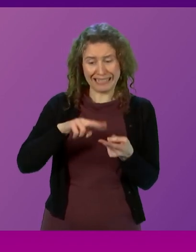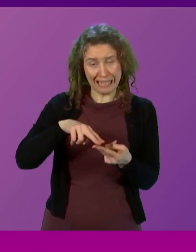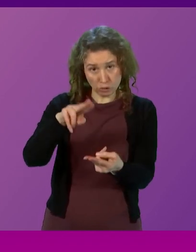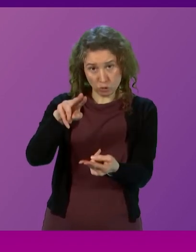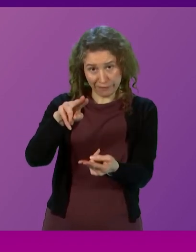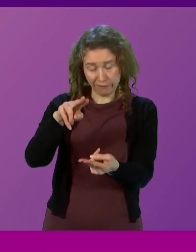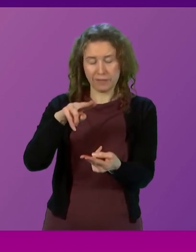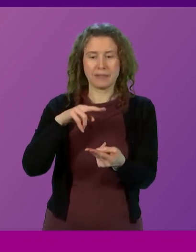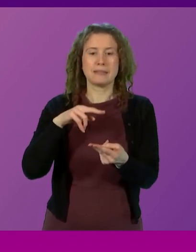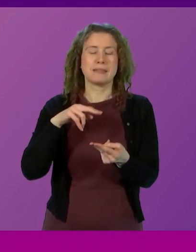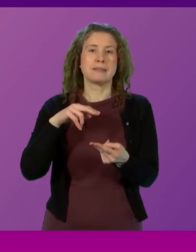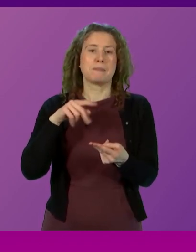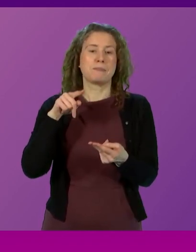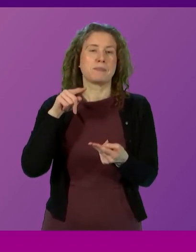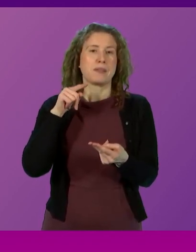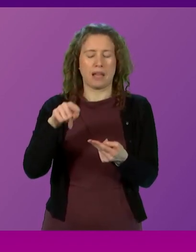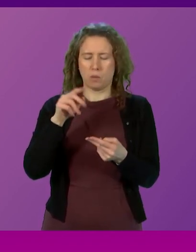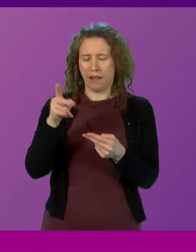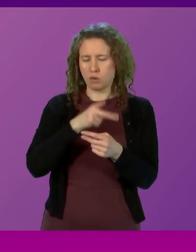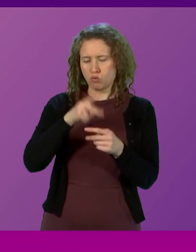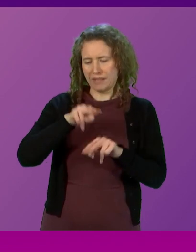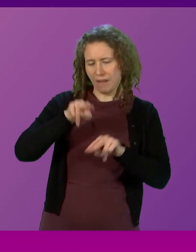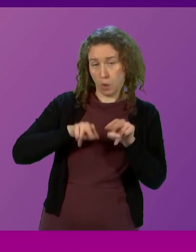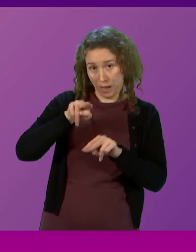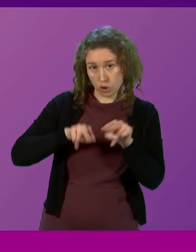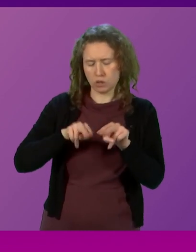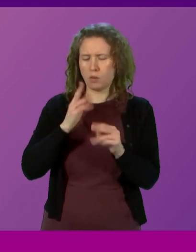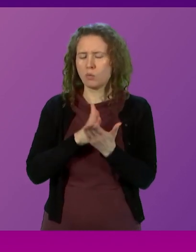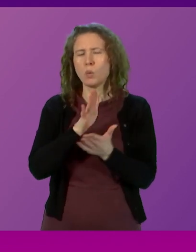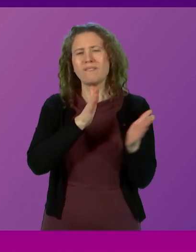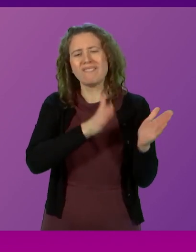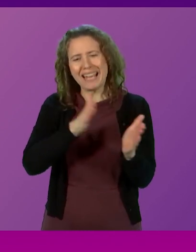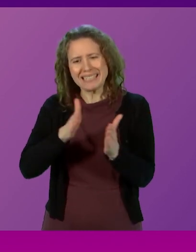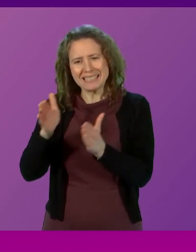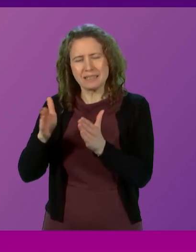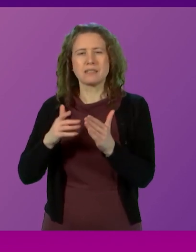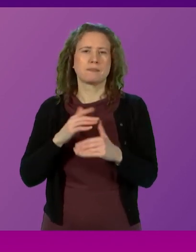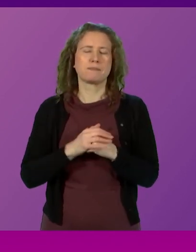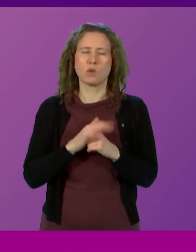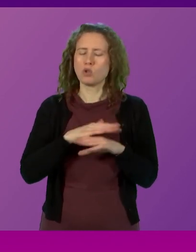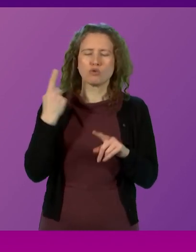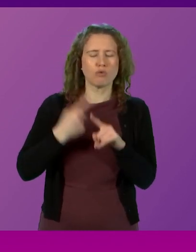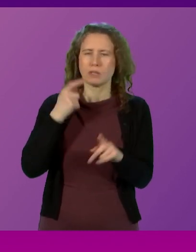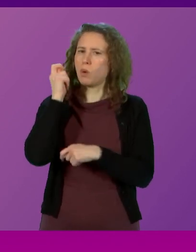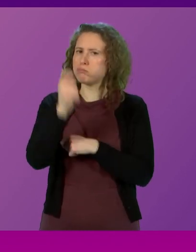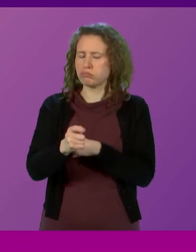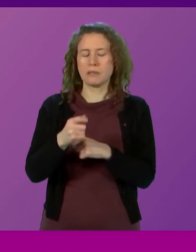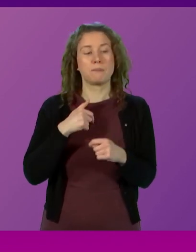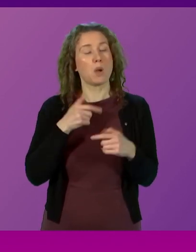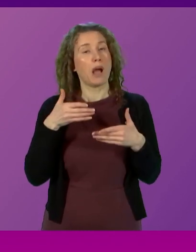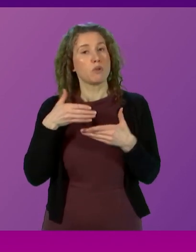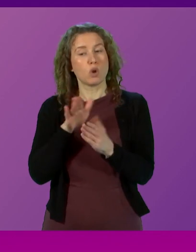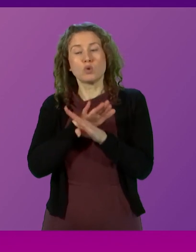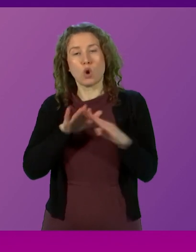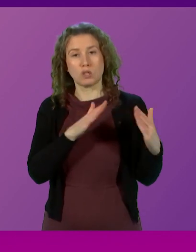significantly following the revaluation to do so in a phased manner. We will use our approach to non-domestic